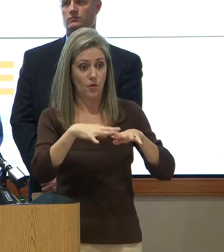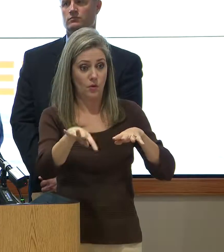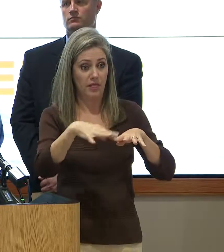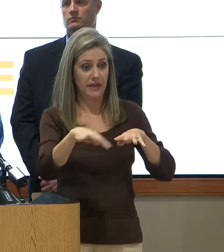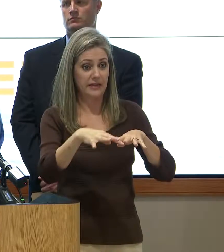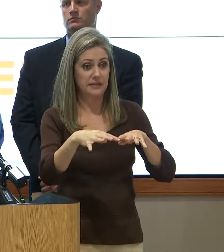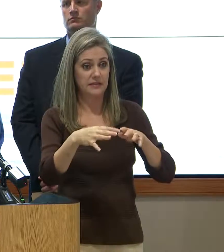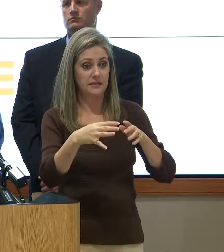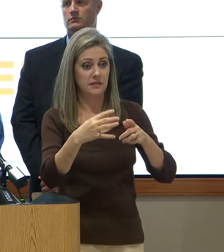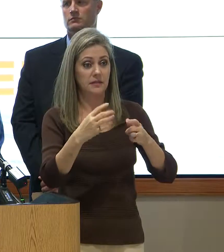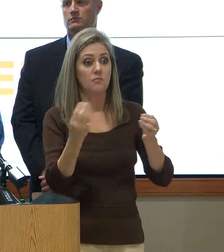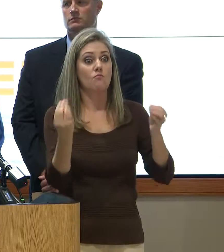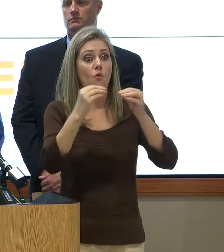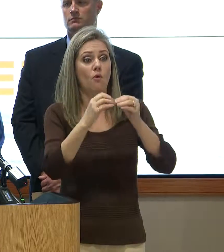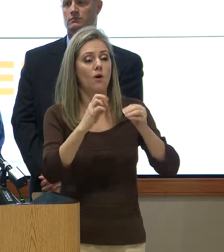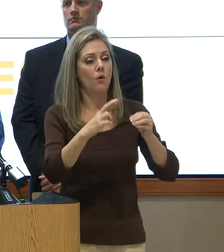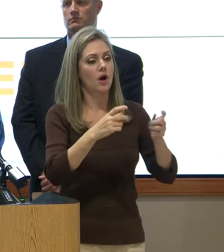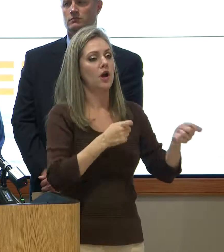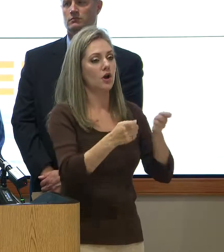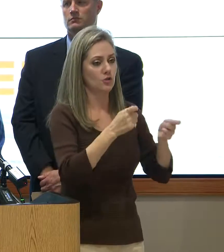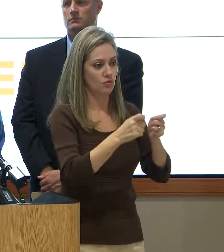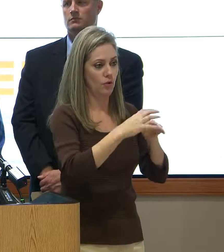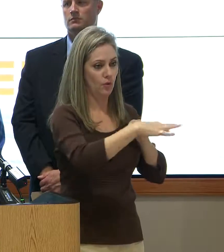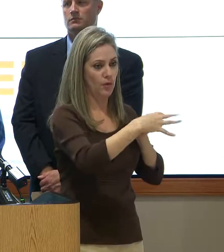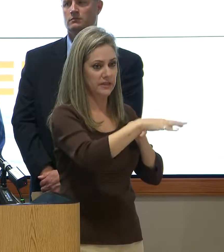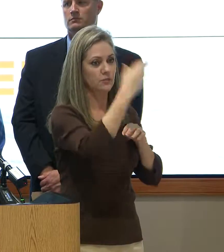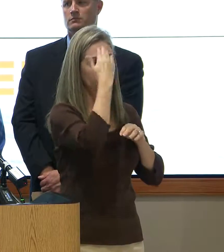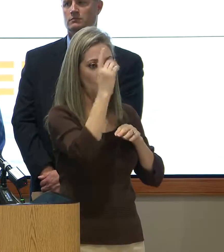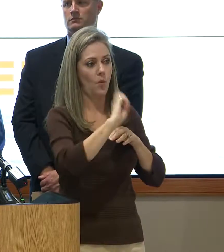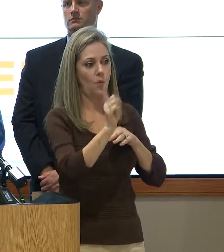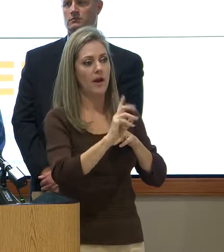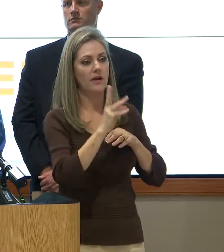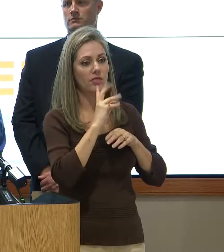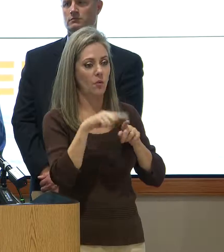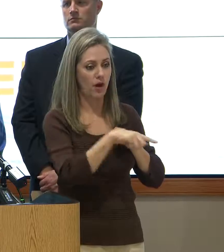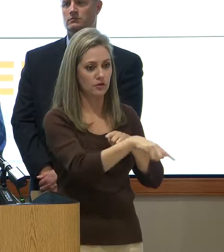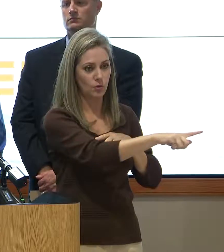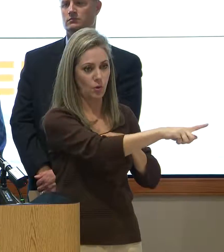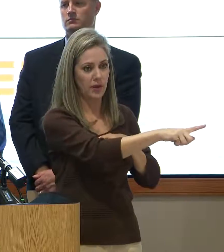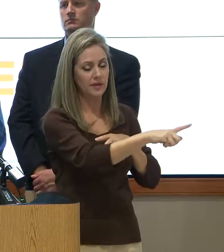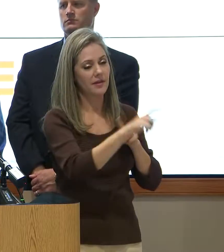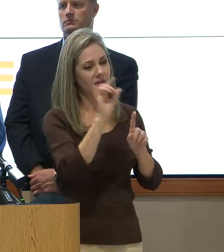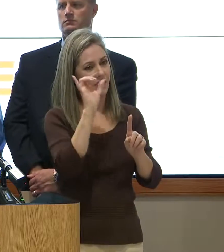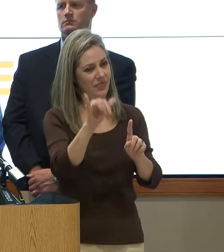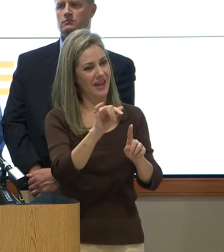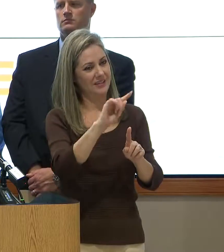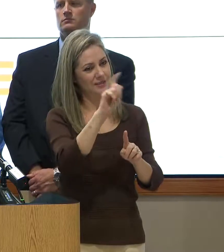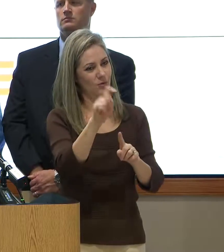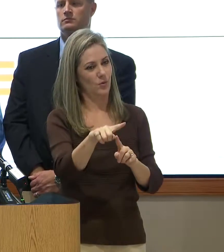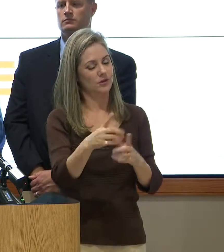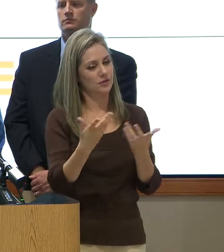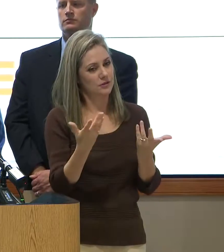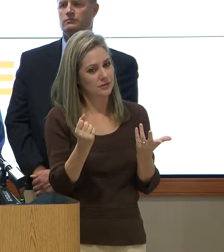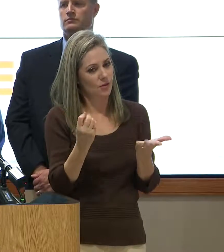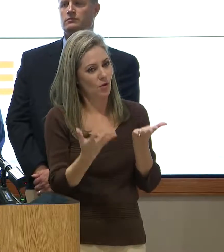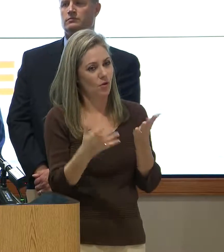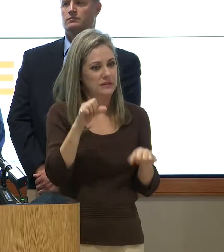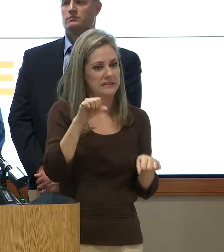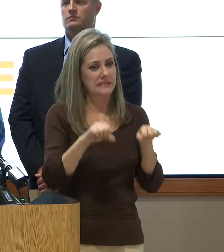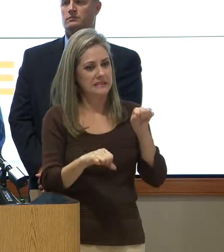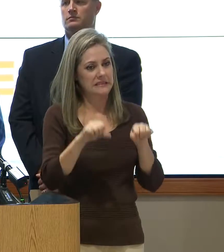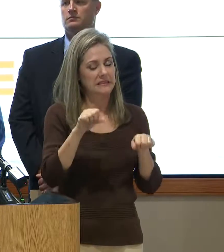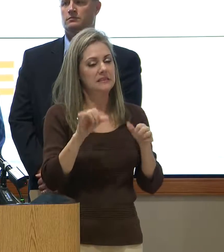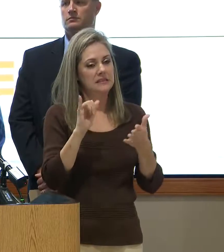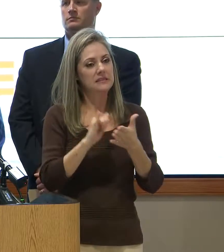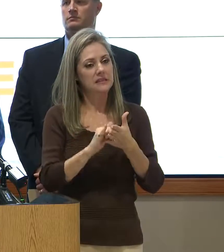or do you have a controlled release where you know where the water is going to go? And I think that's the question. So that was a call that was